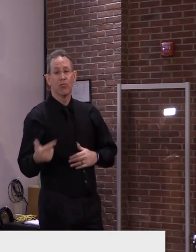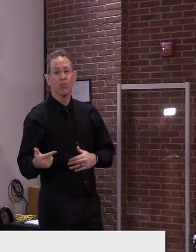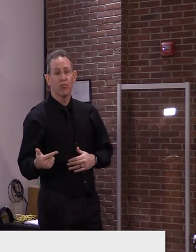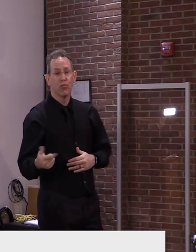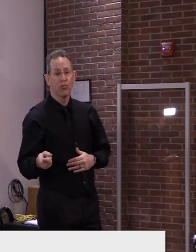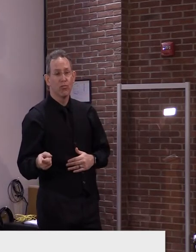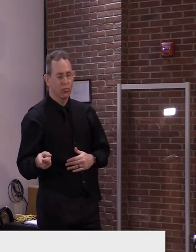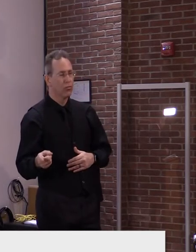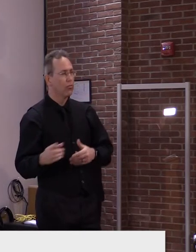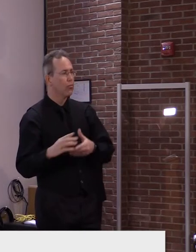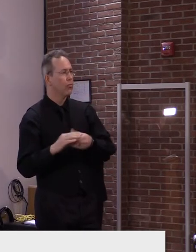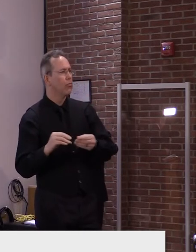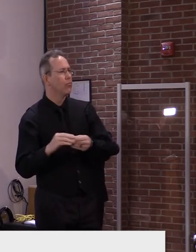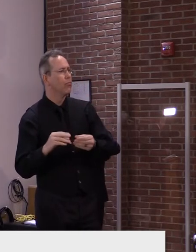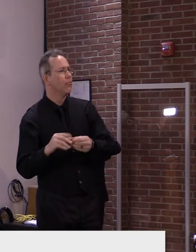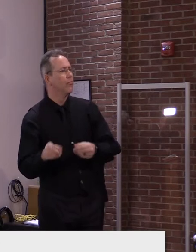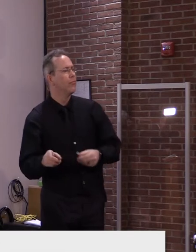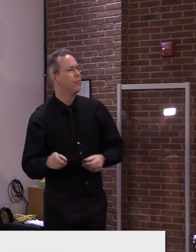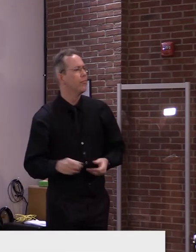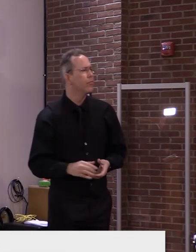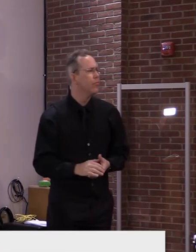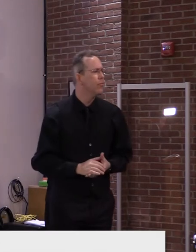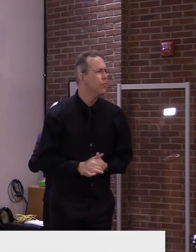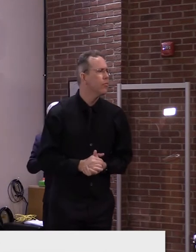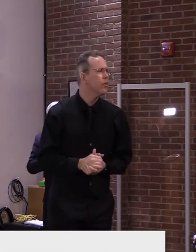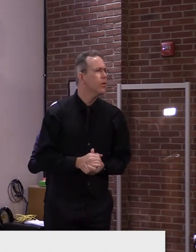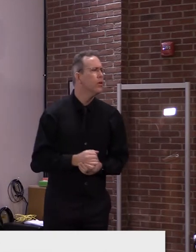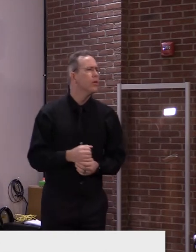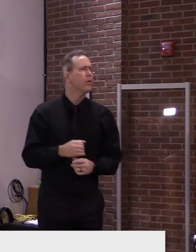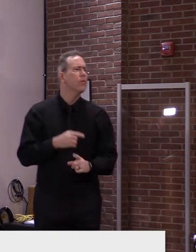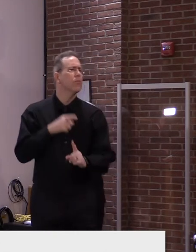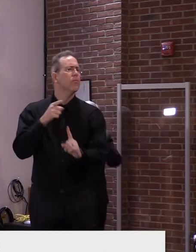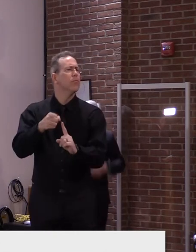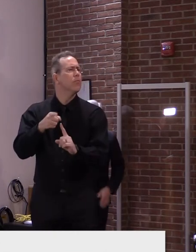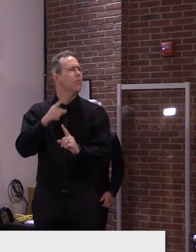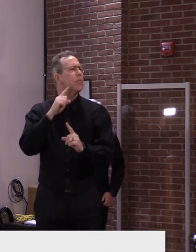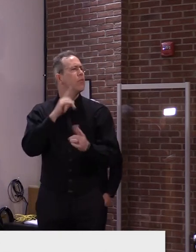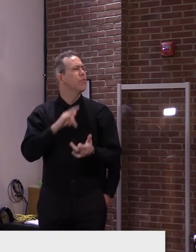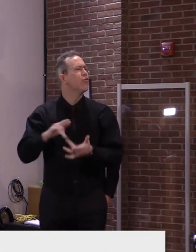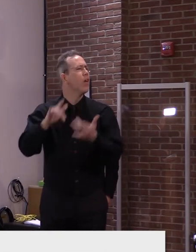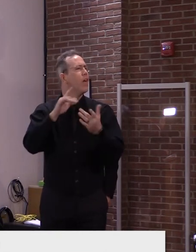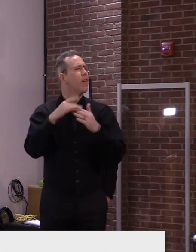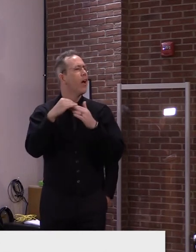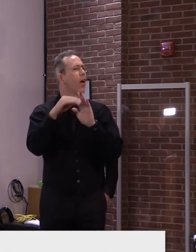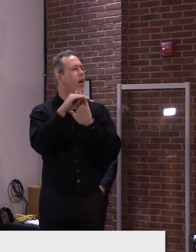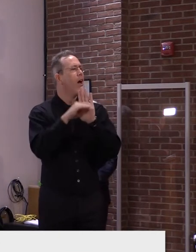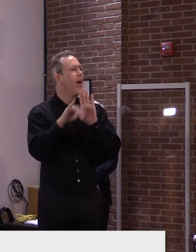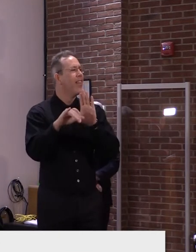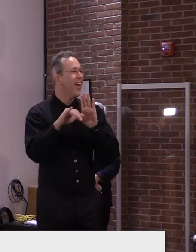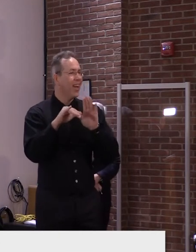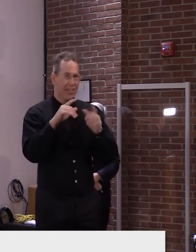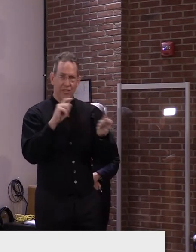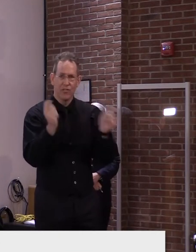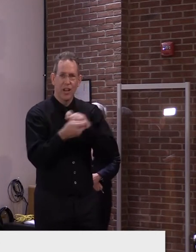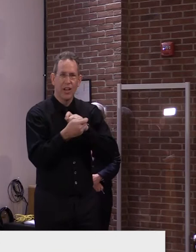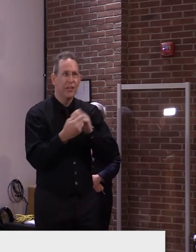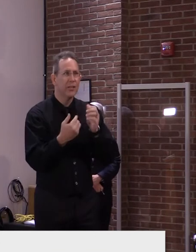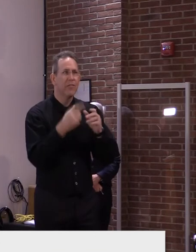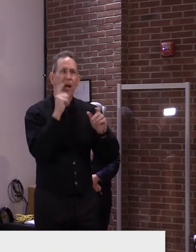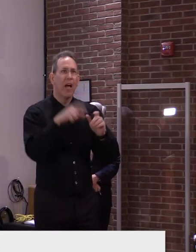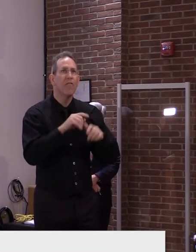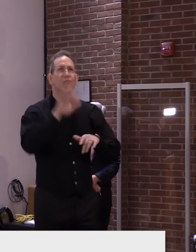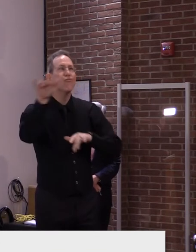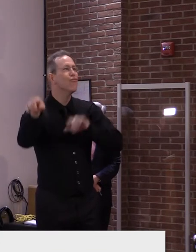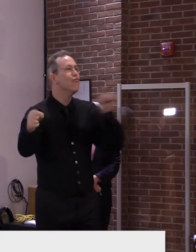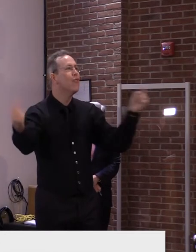Governor, today's reopening of travel raises questions about what will be the state's response to people who decline vaccination?